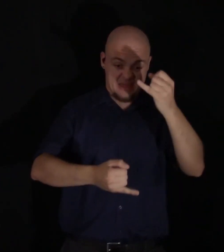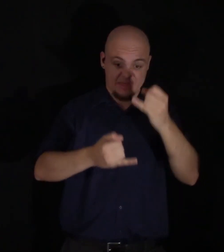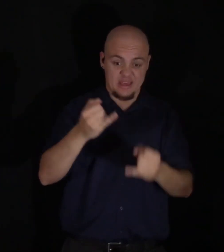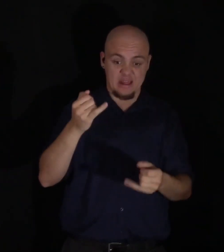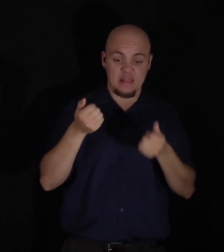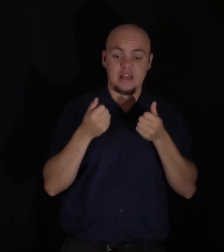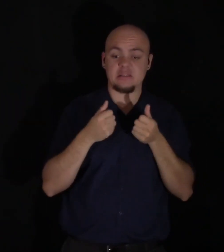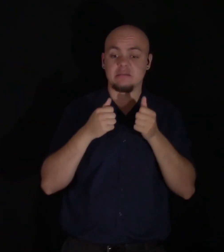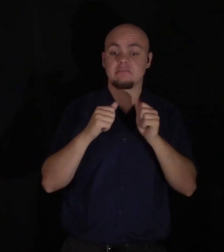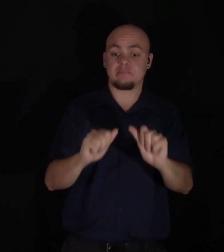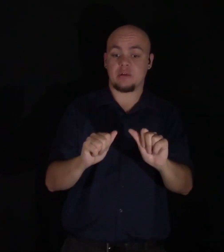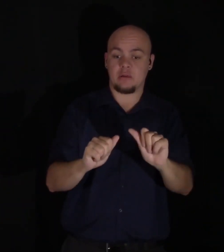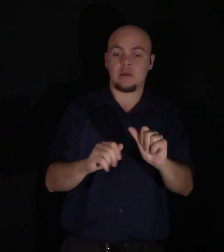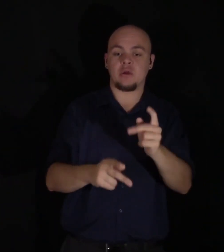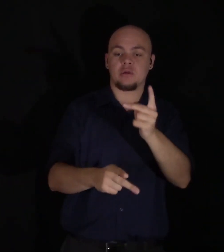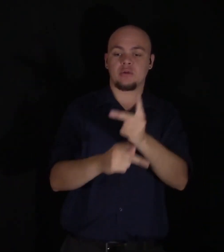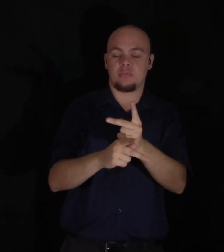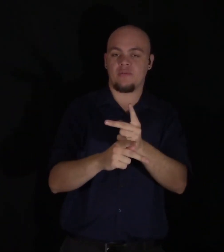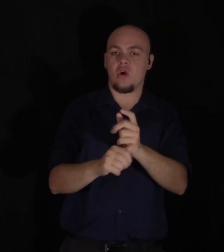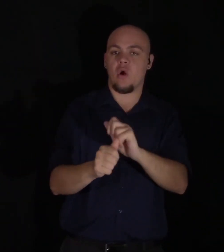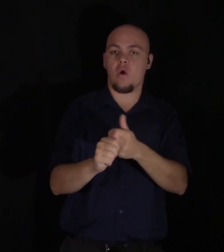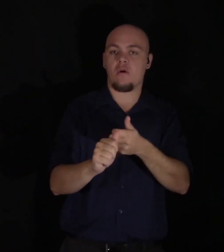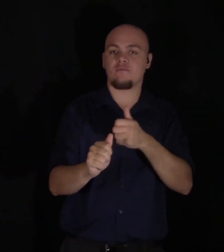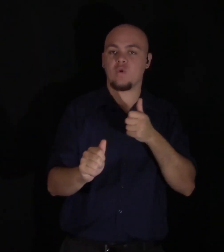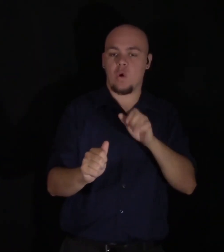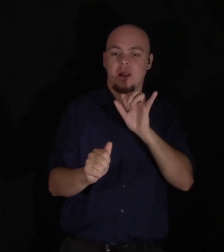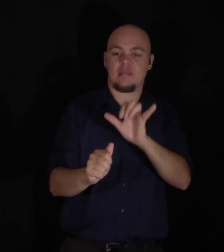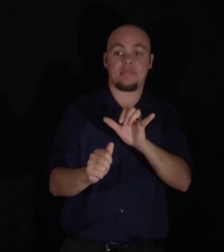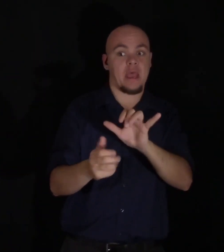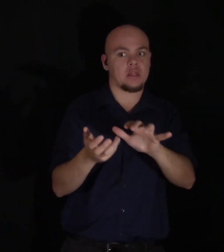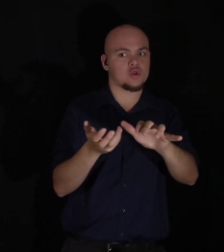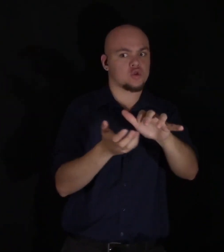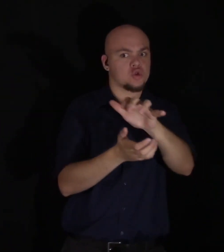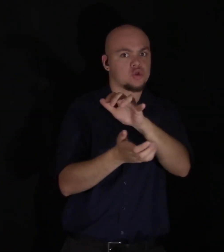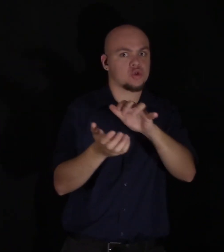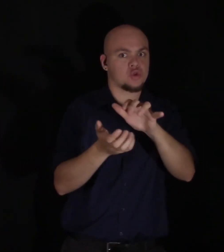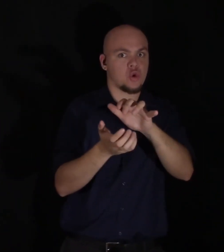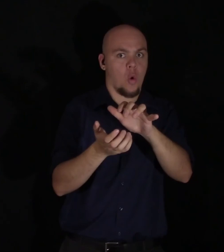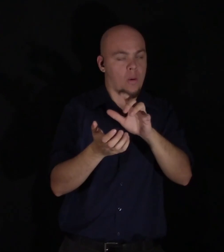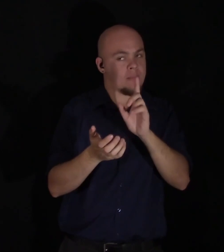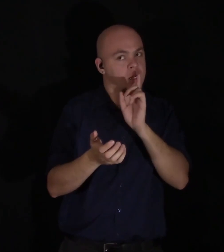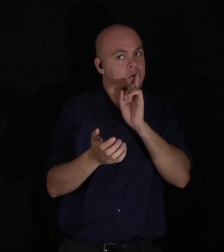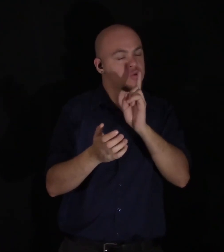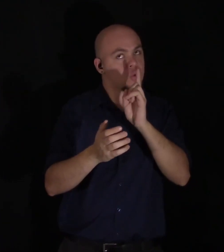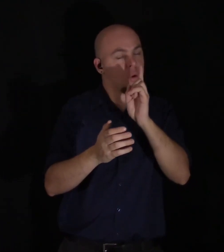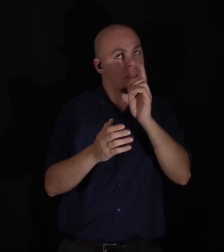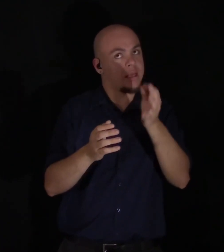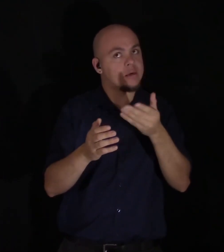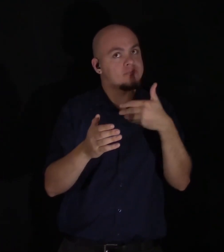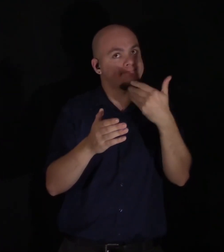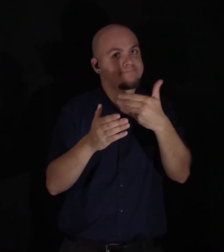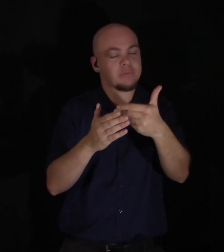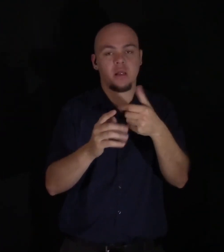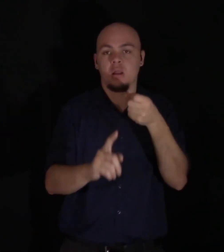preservation to avert the storm that was even then hanging in the stars and ready to envelop me.